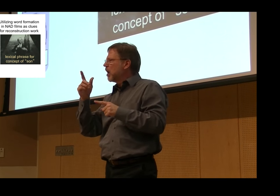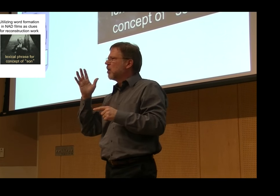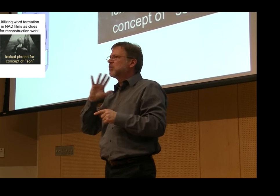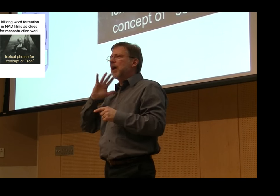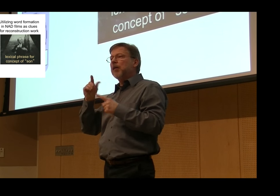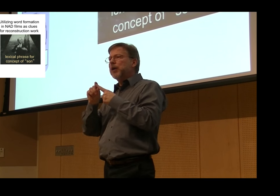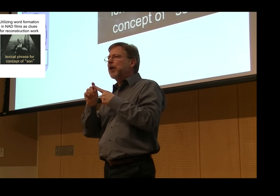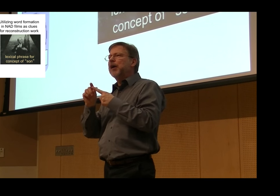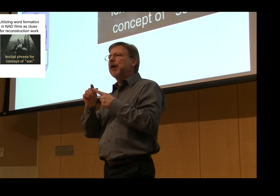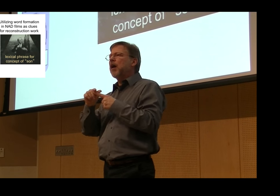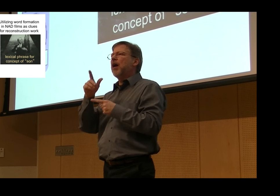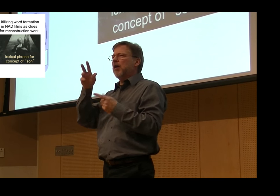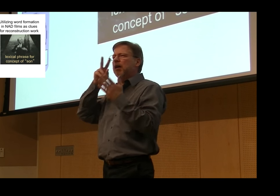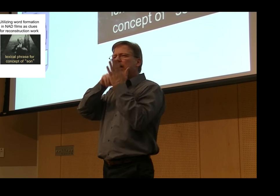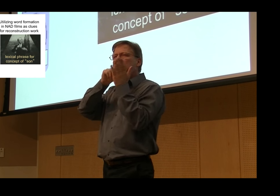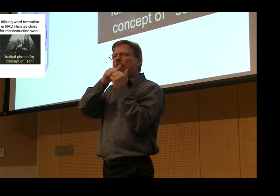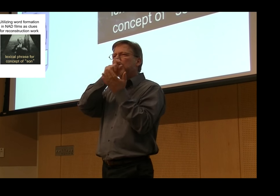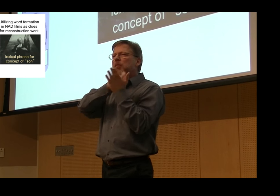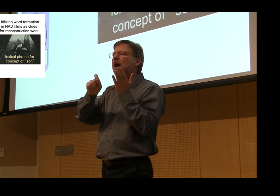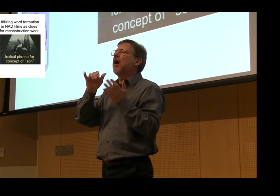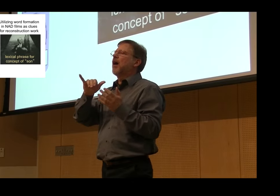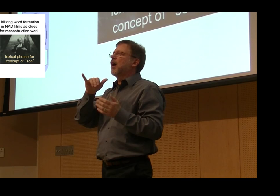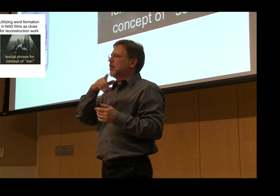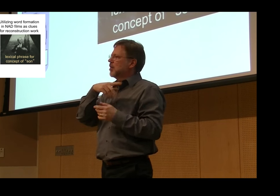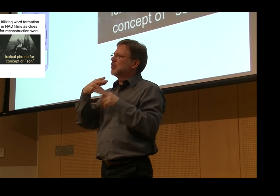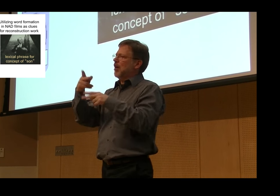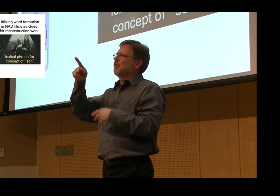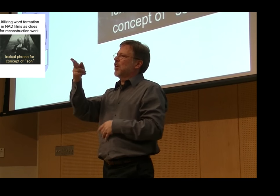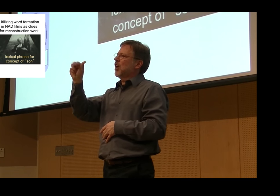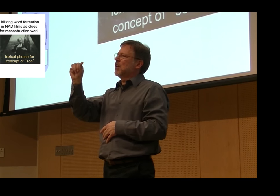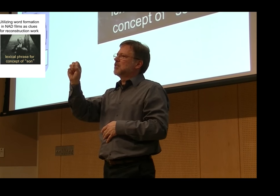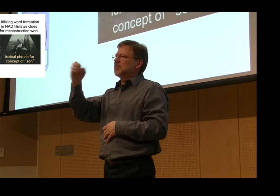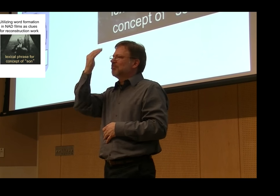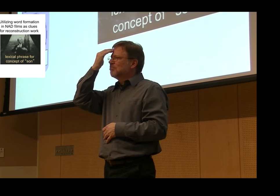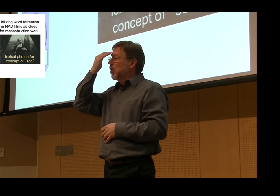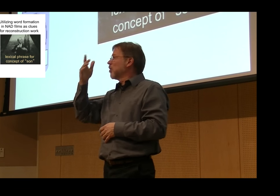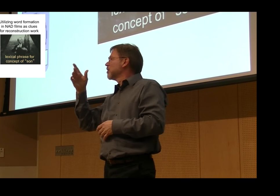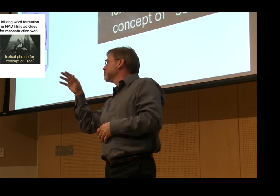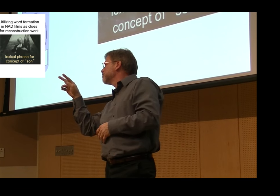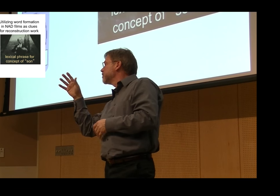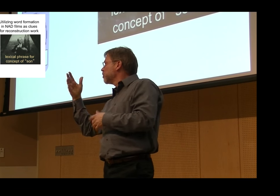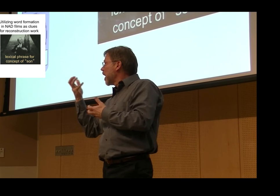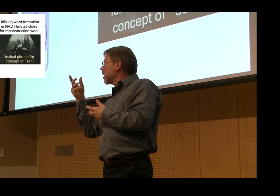I want to just explain that back then, at that time, when you read about what they wrote,